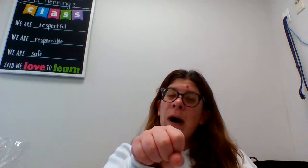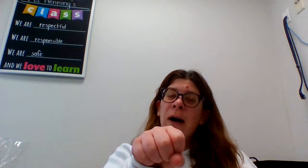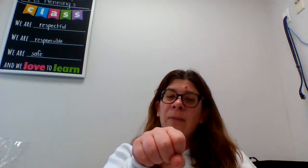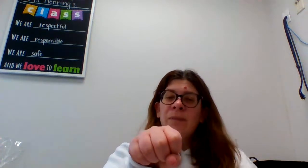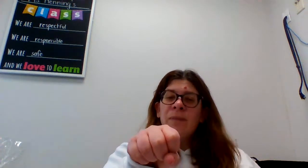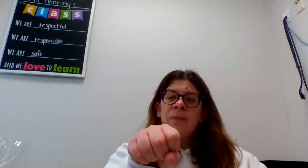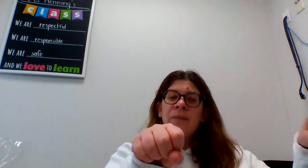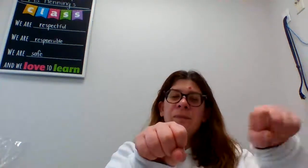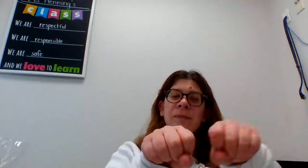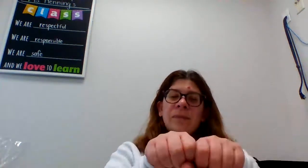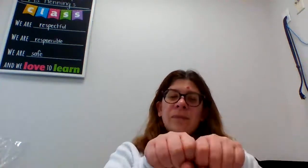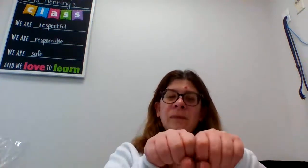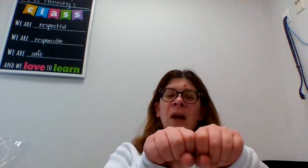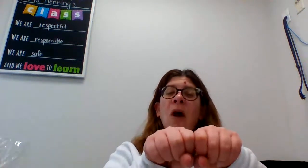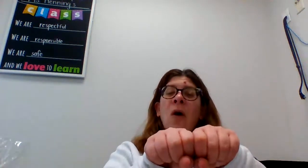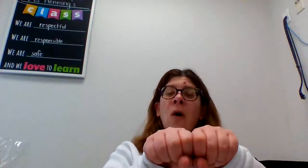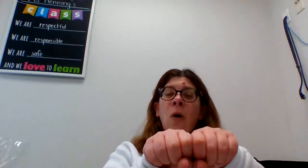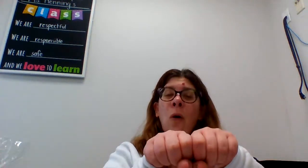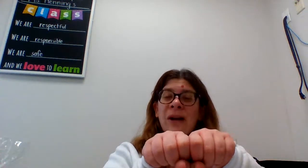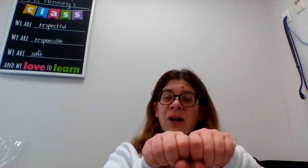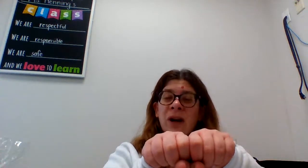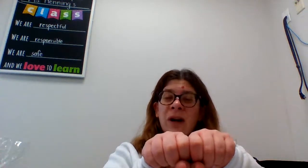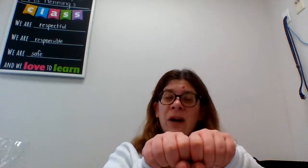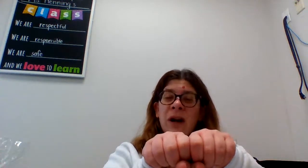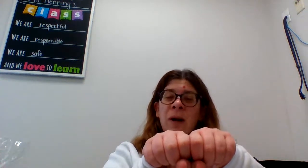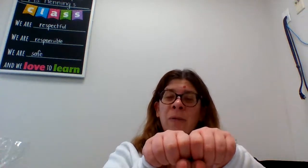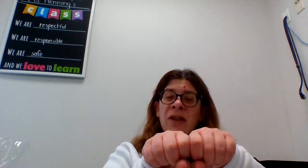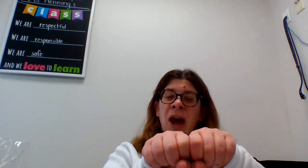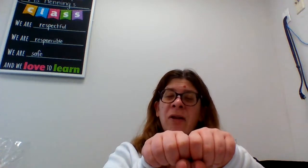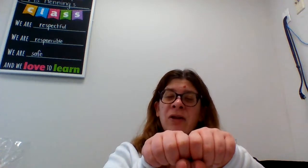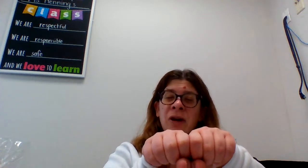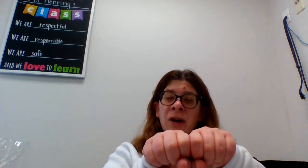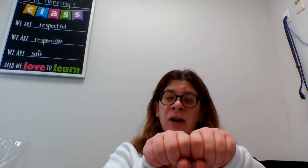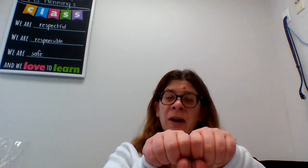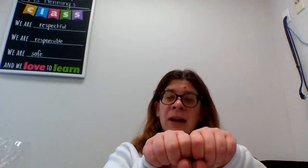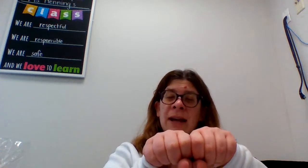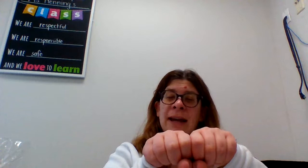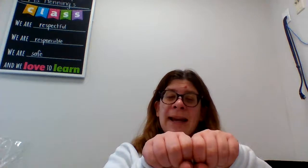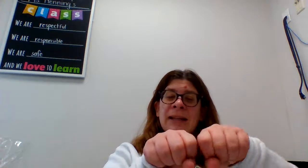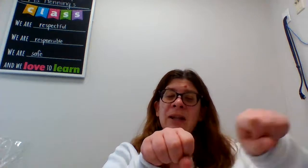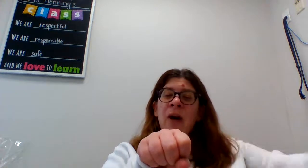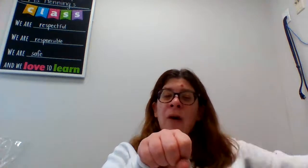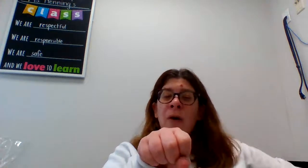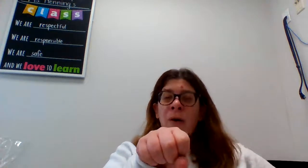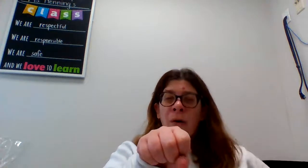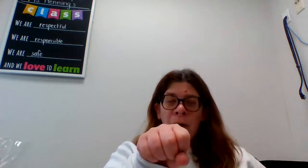order without dur is or